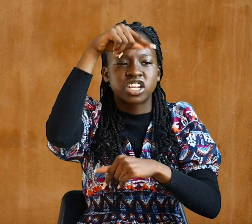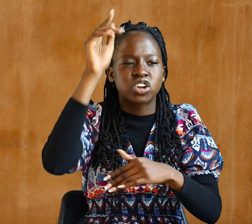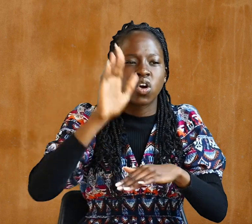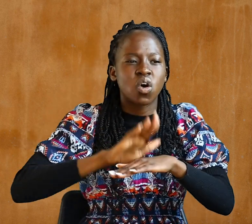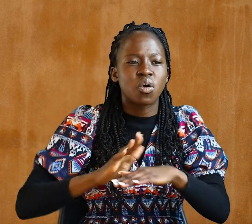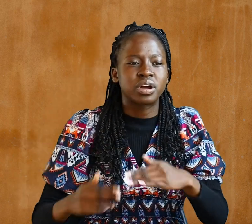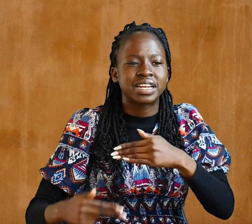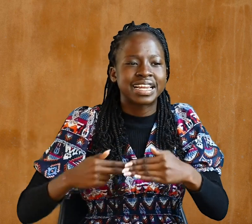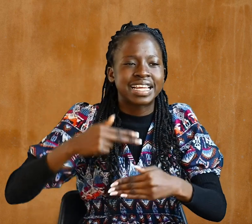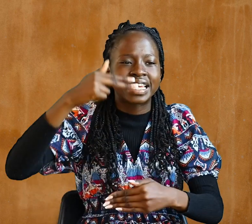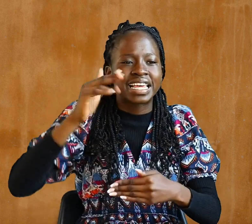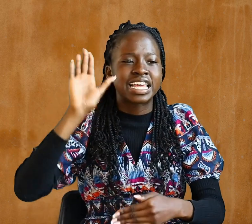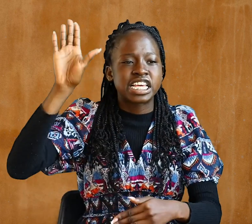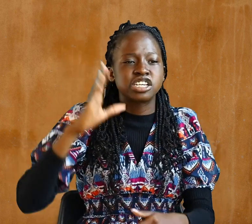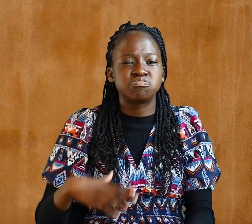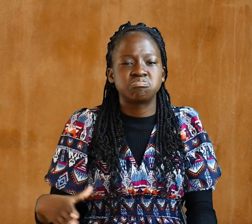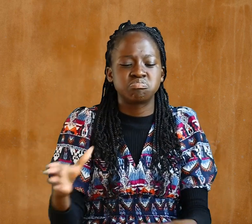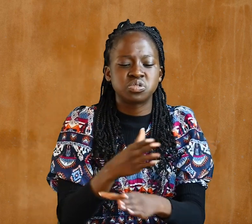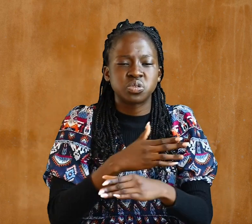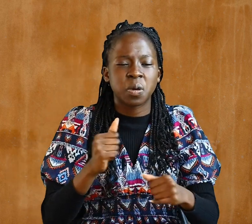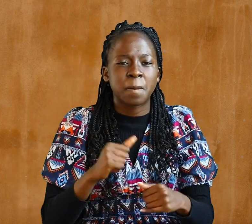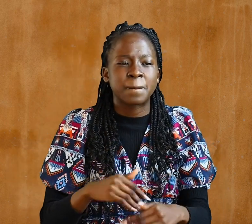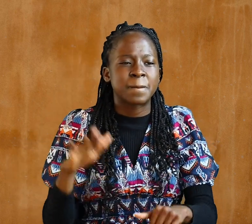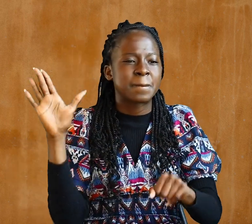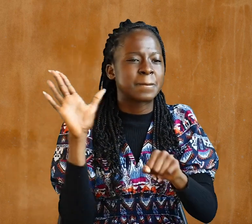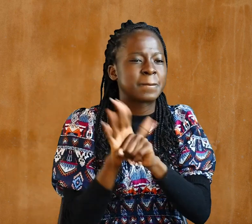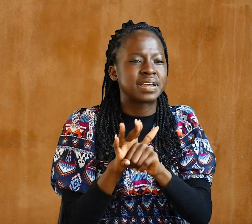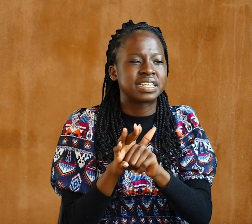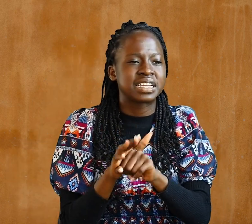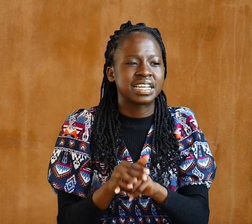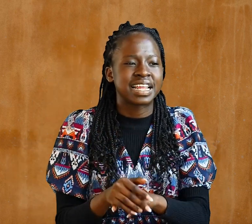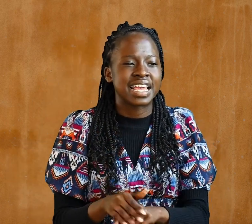many captives and gave gifts to his people